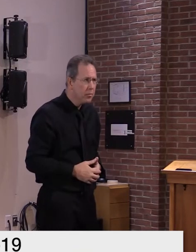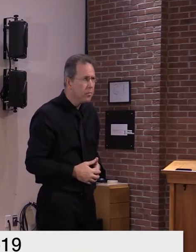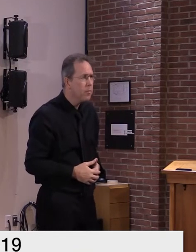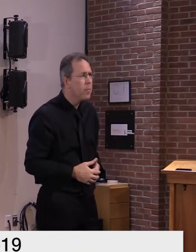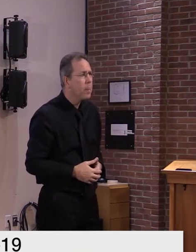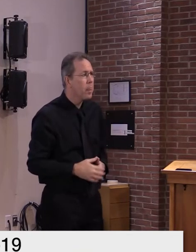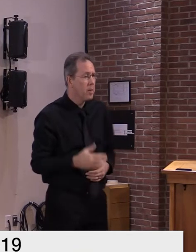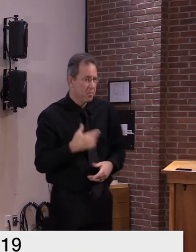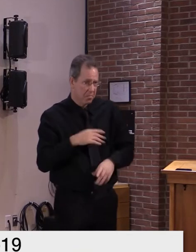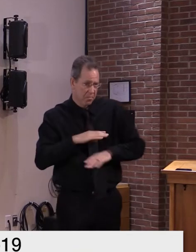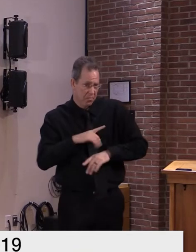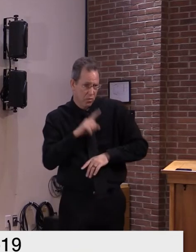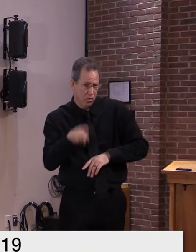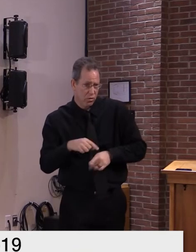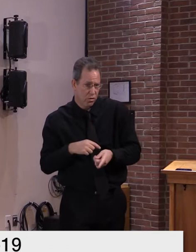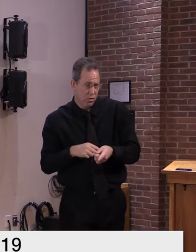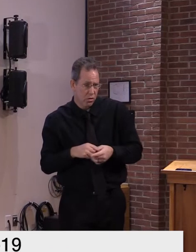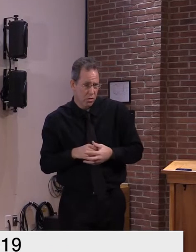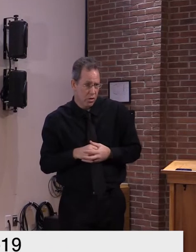hard time